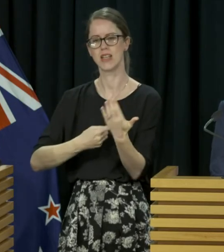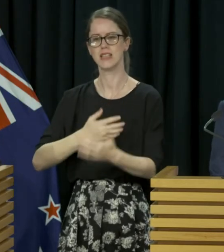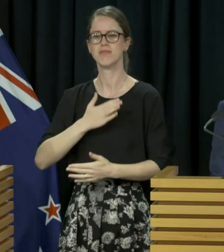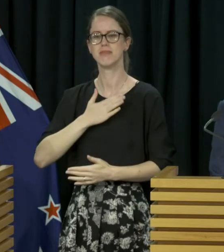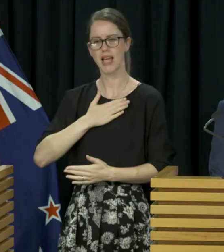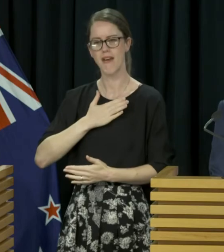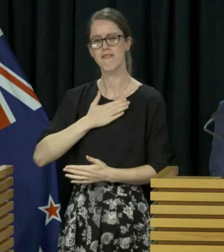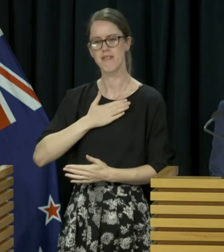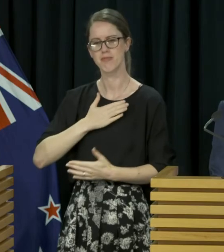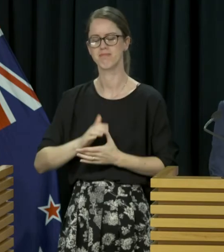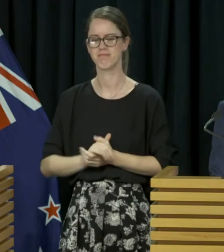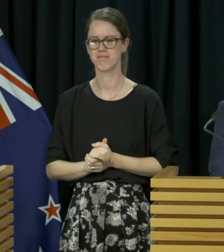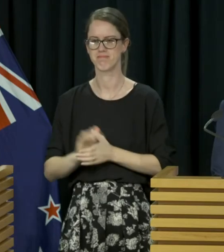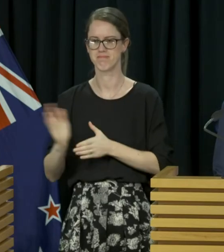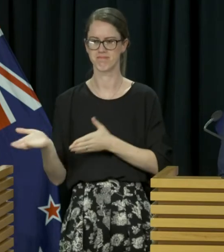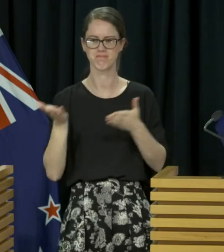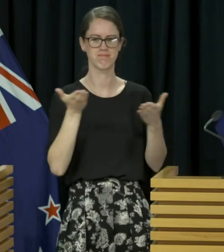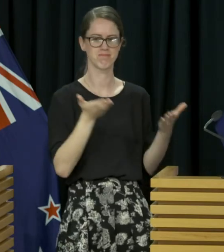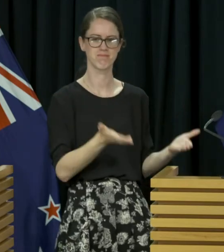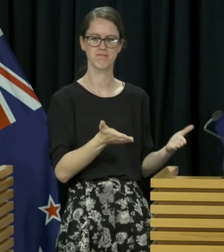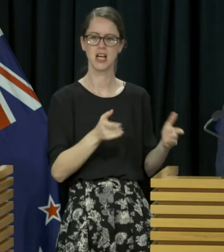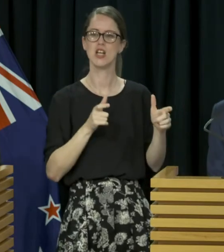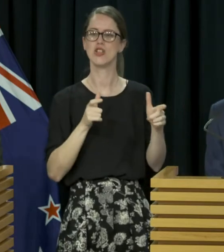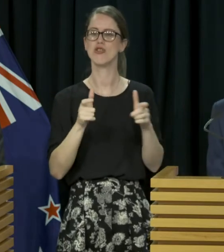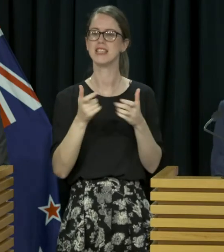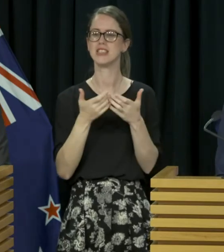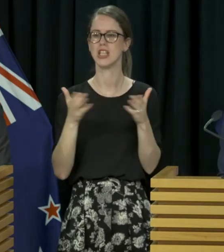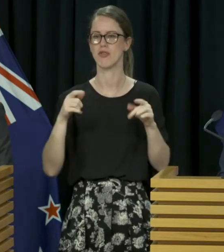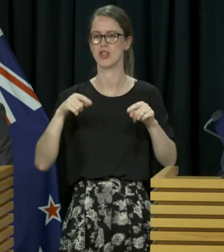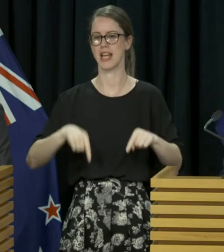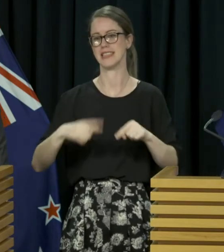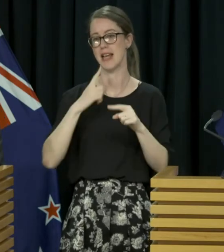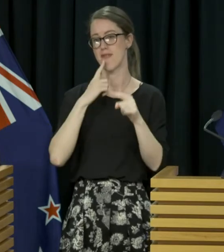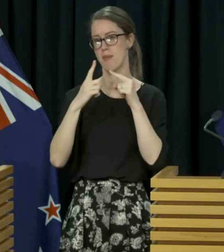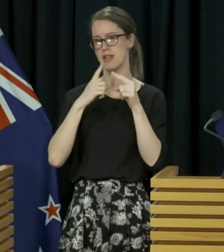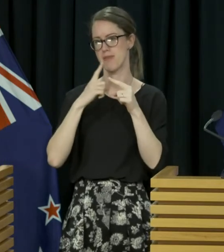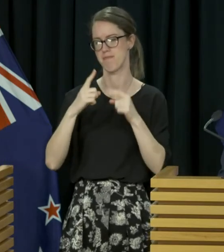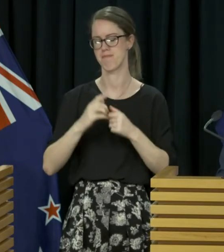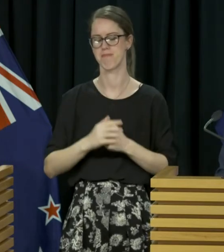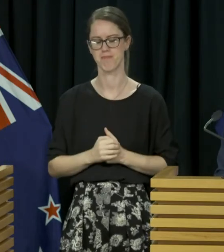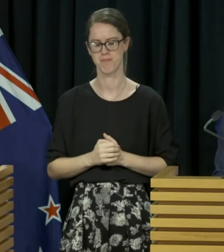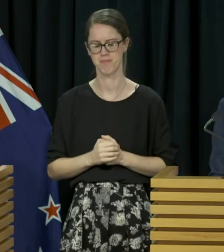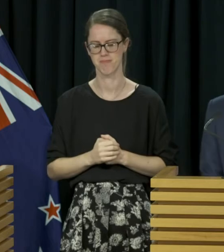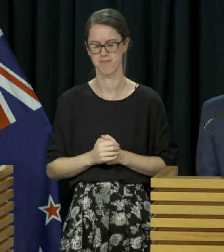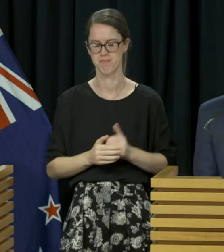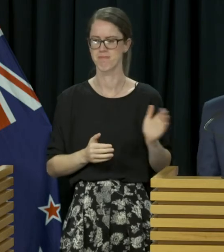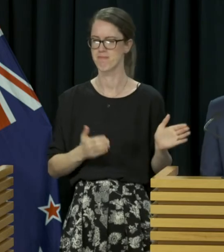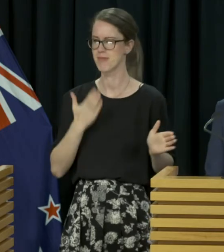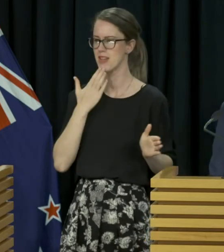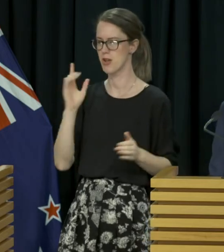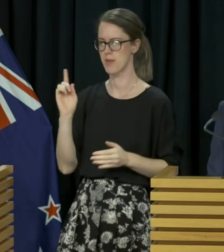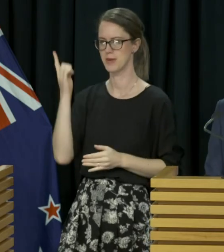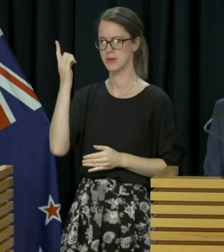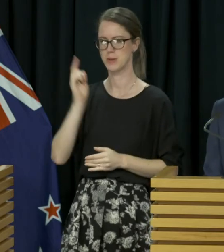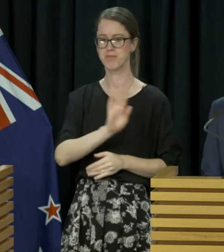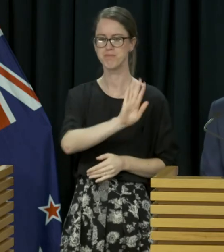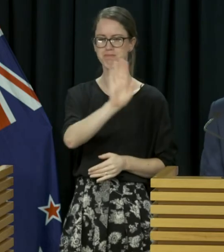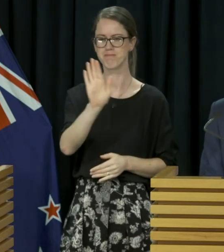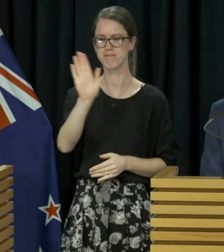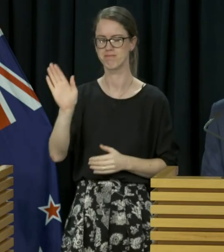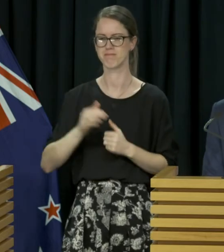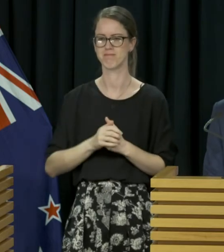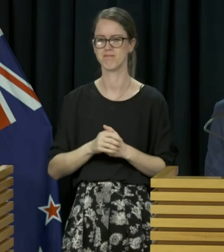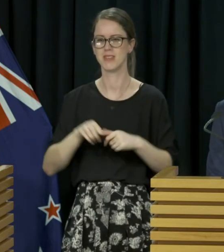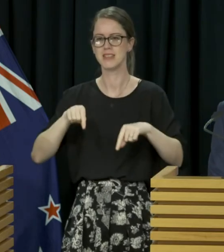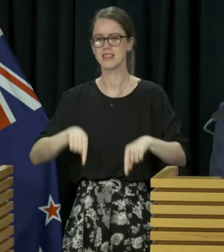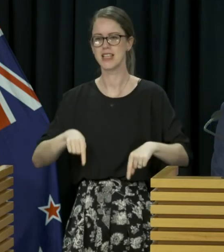conscious. So I'd now like to hand over to the Director-General for today's case update. Thank you, Minister. Kia ora koutou katoa. So